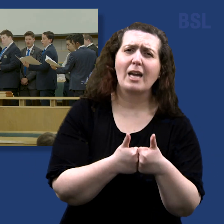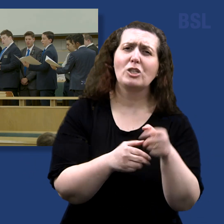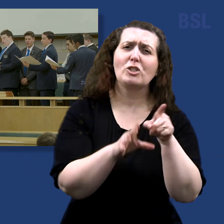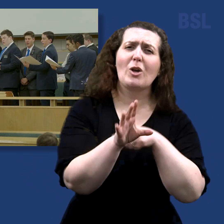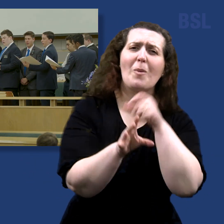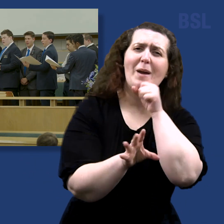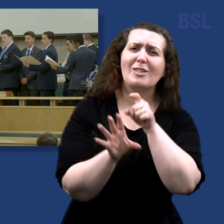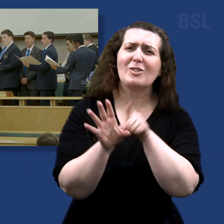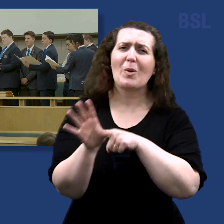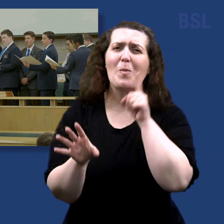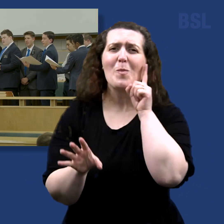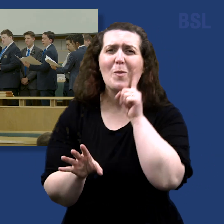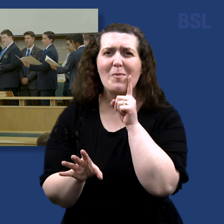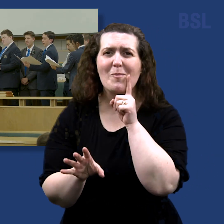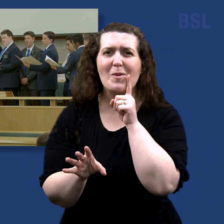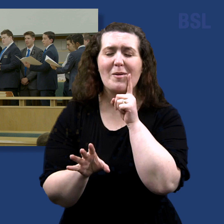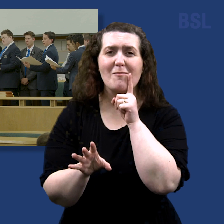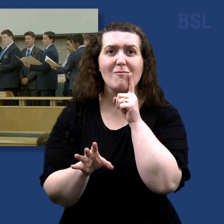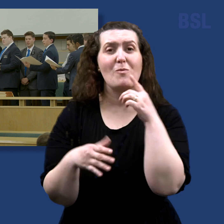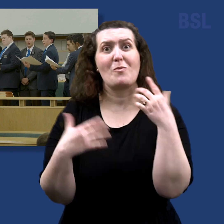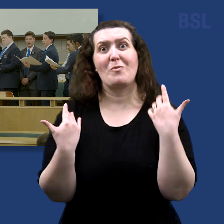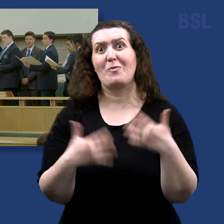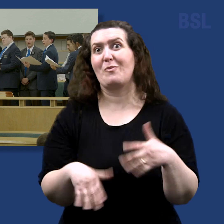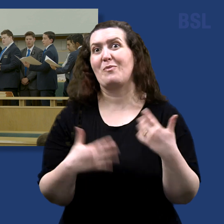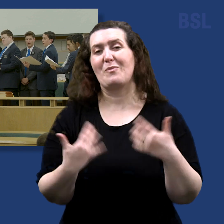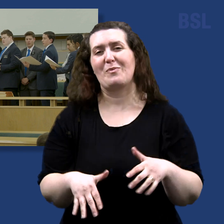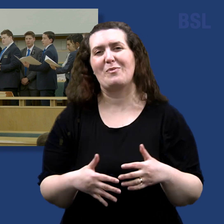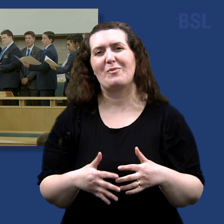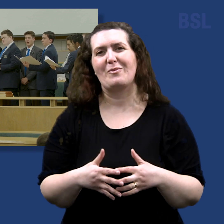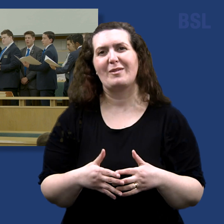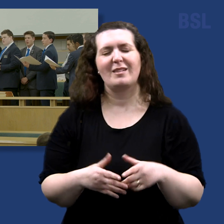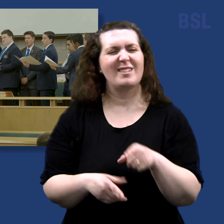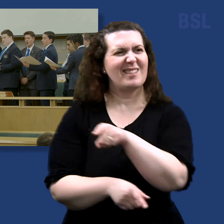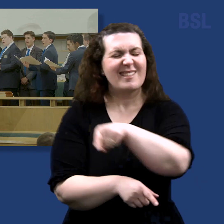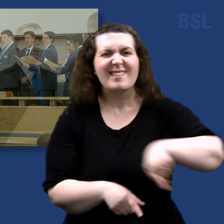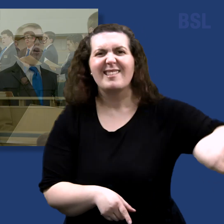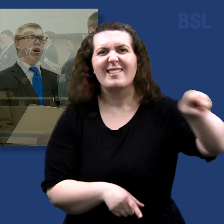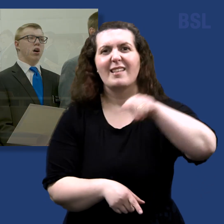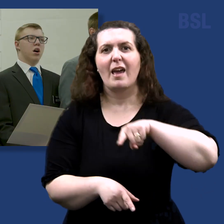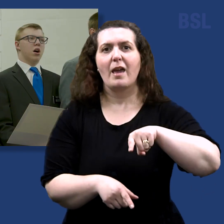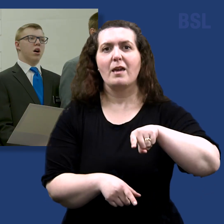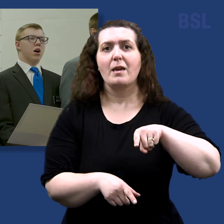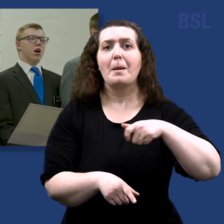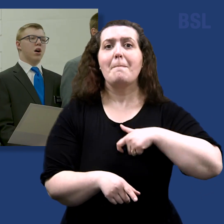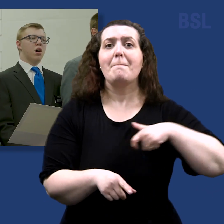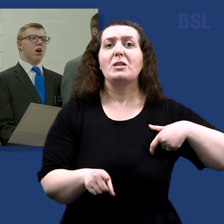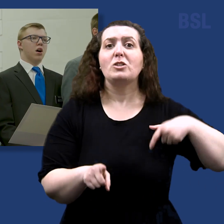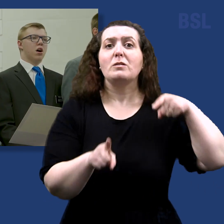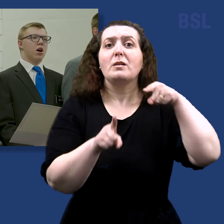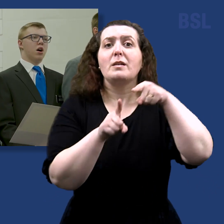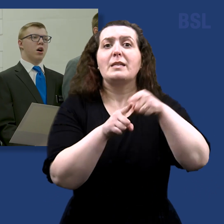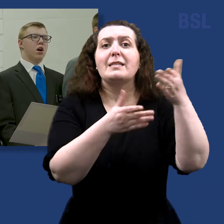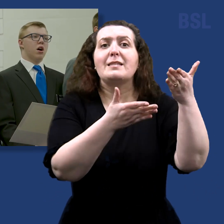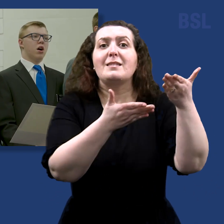women that one could ever imagine. And they are called on a mission for the purpose of serving others.